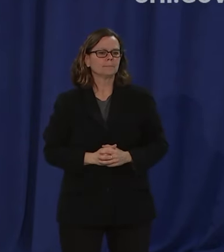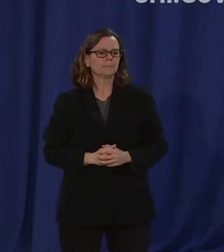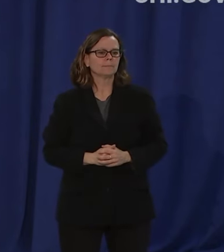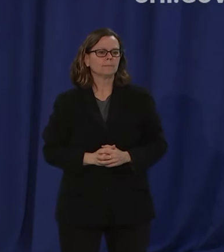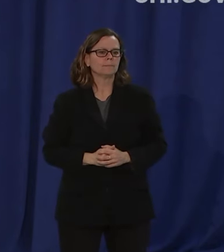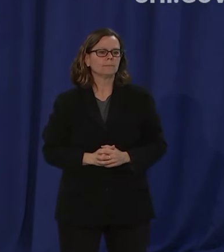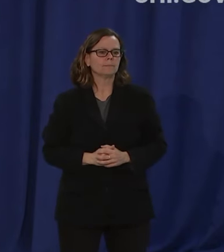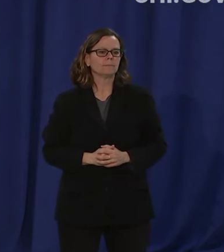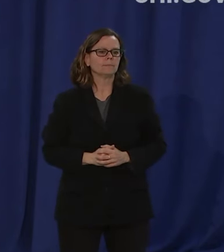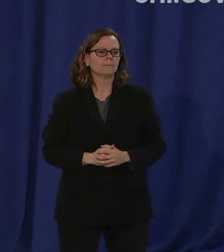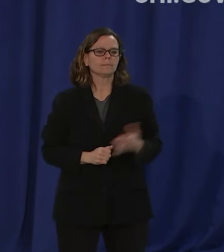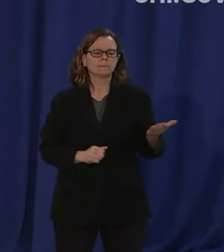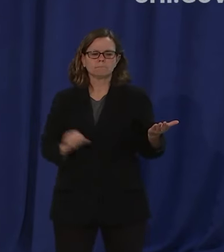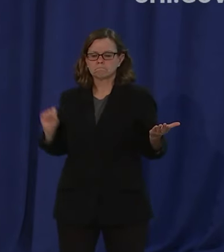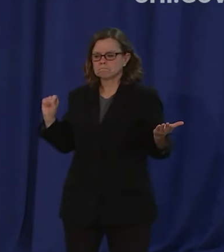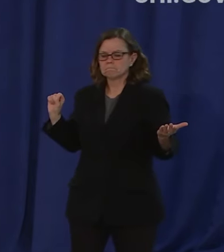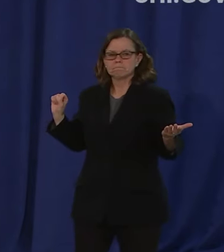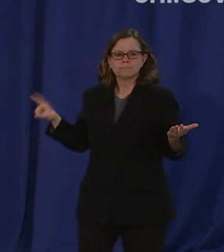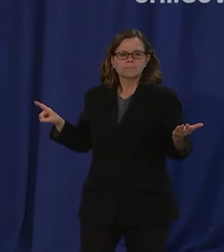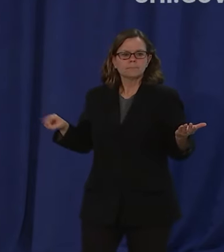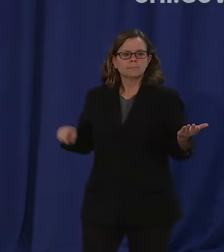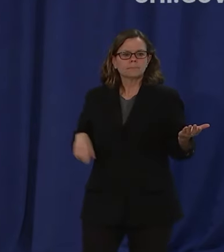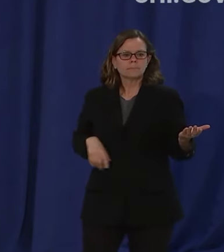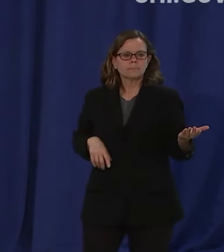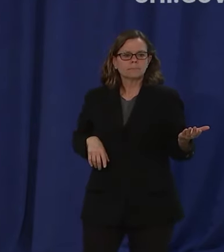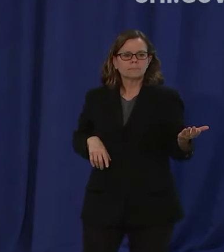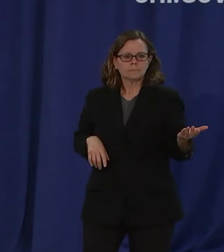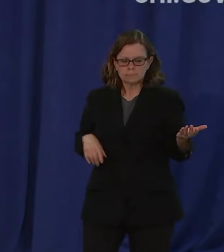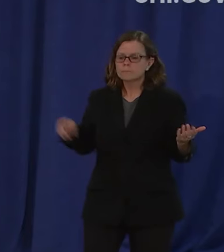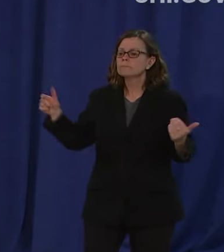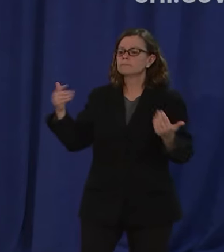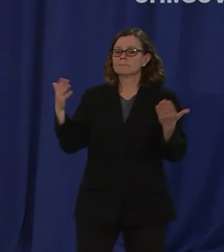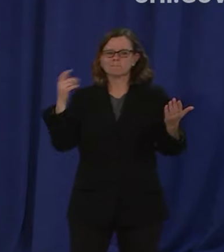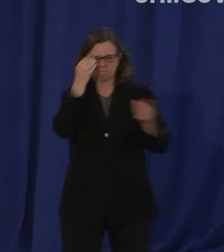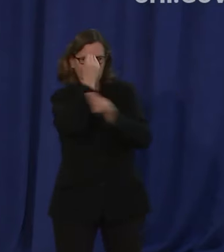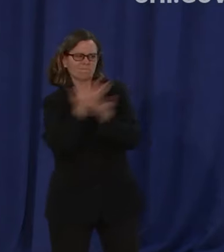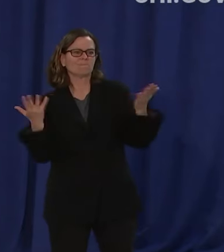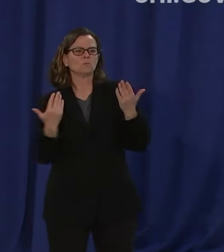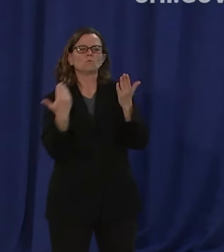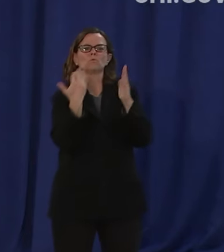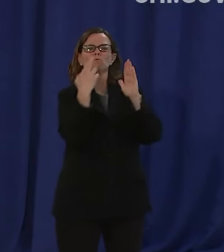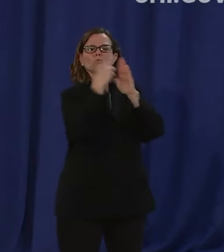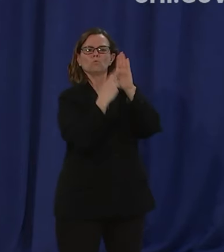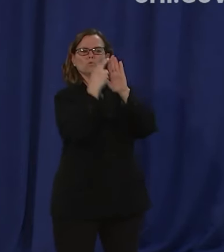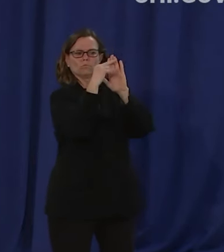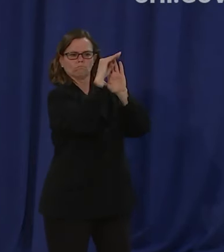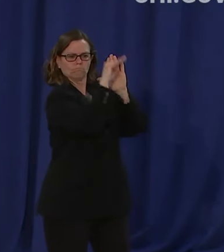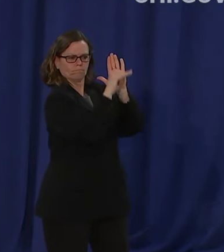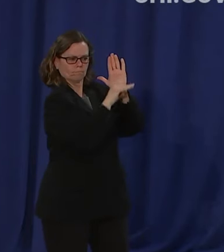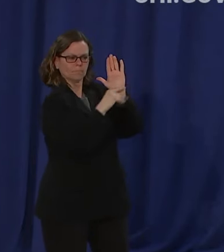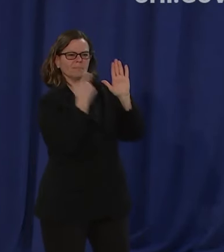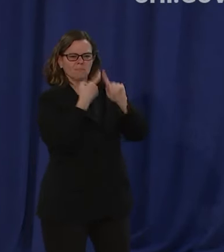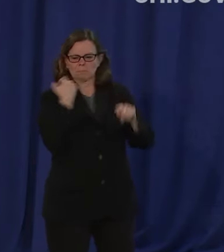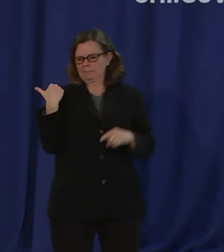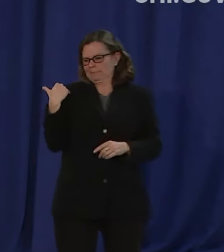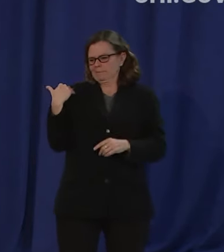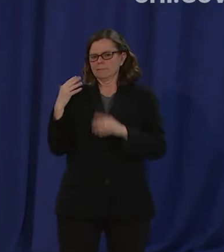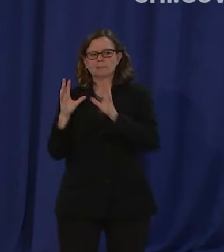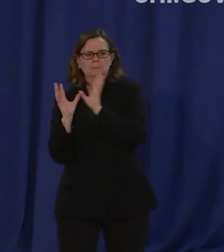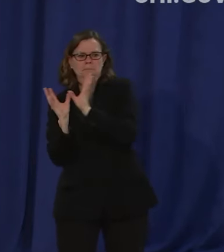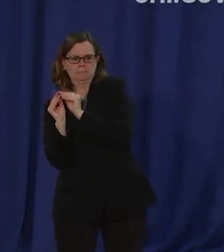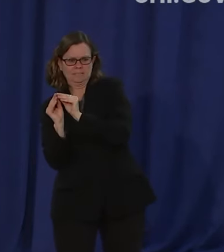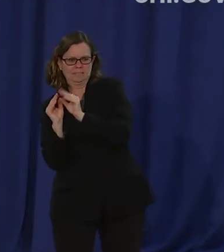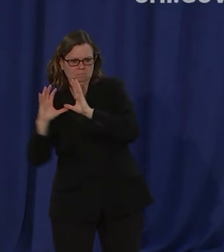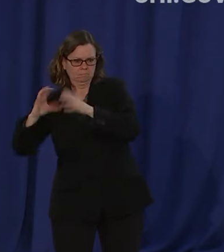you introduced an ordinance at today's city council talking about powers for aviation commissioner jamie re with regard to the o'hare